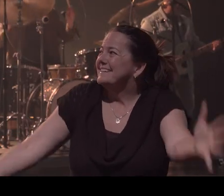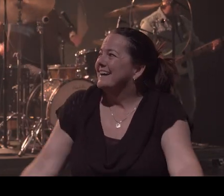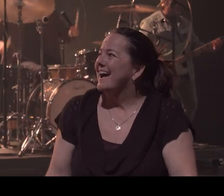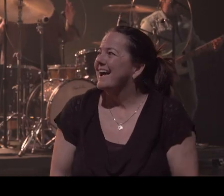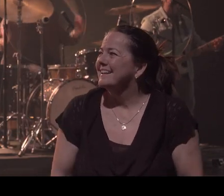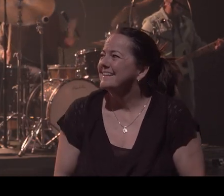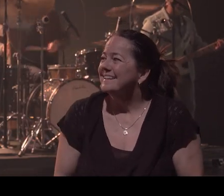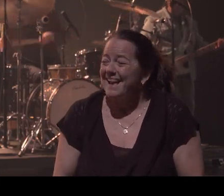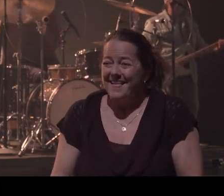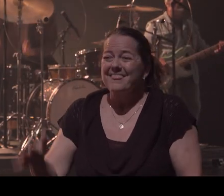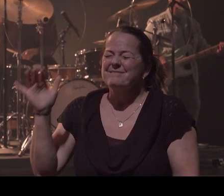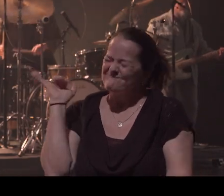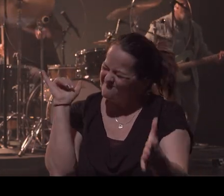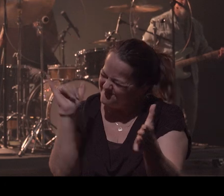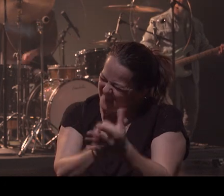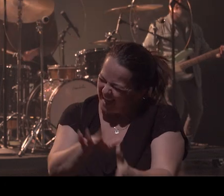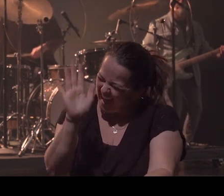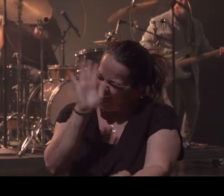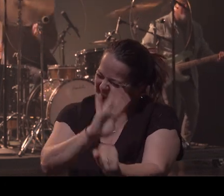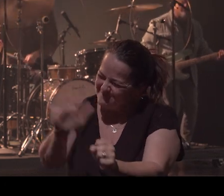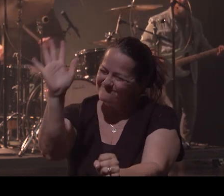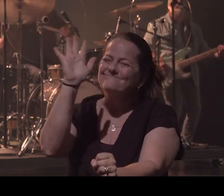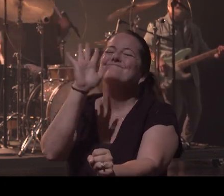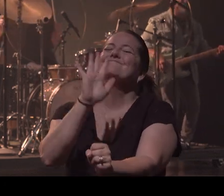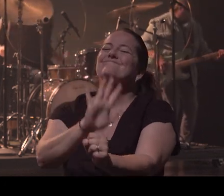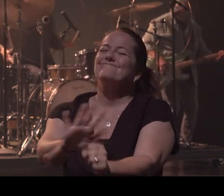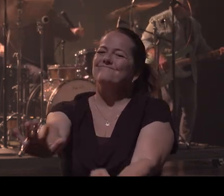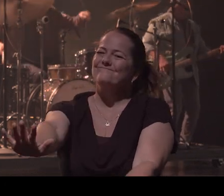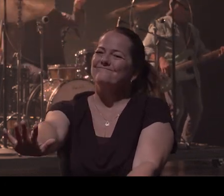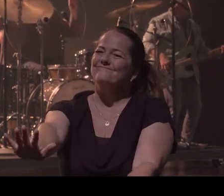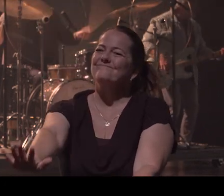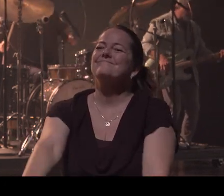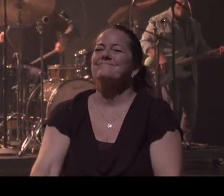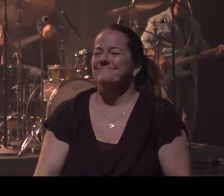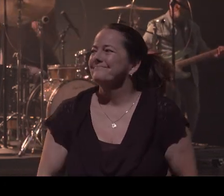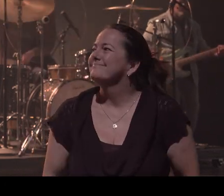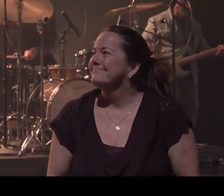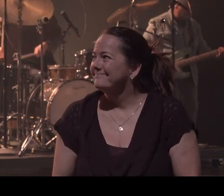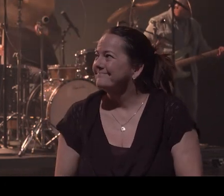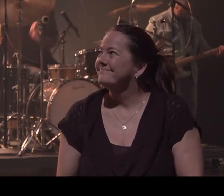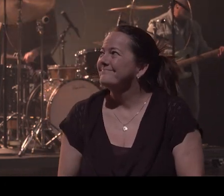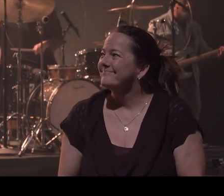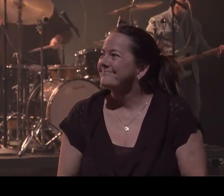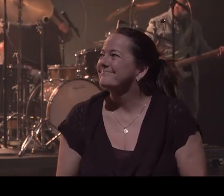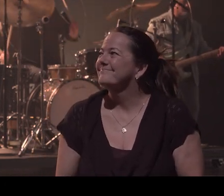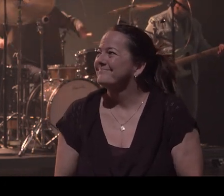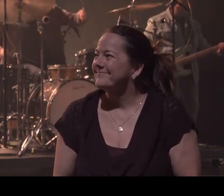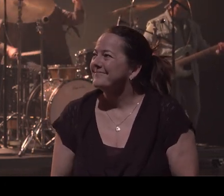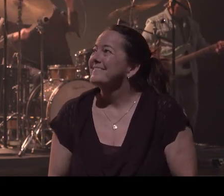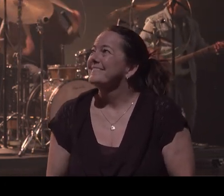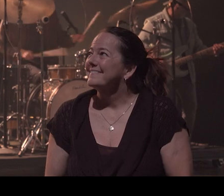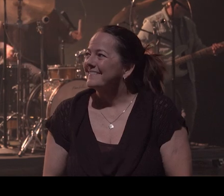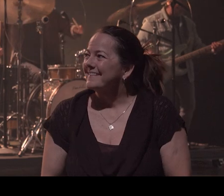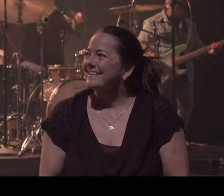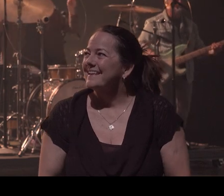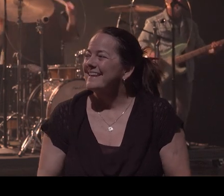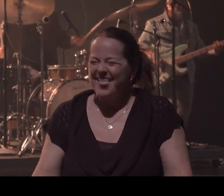is enough And will always be enough And that is